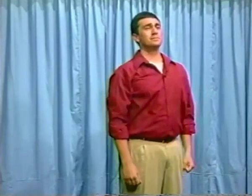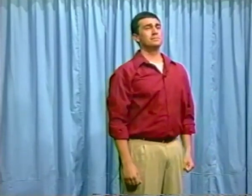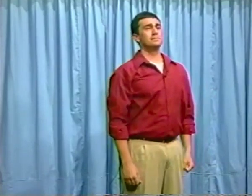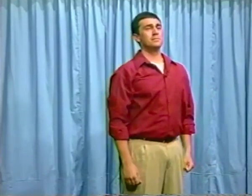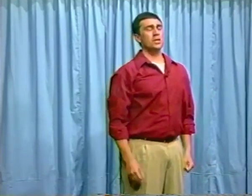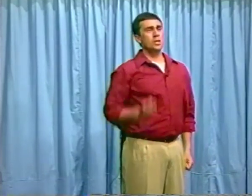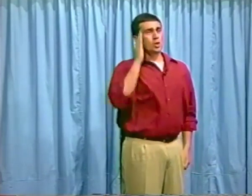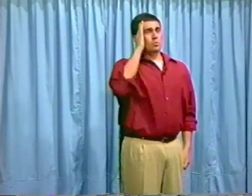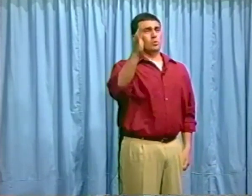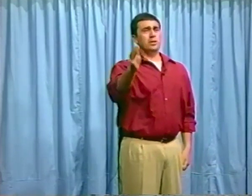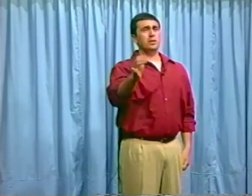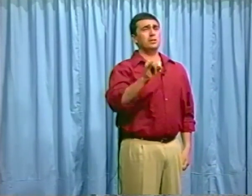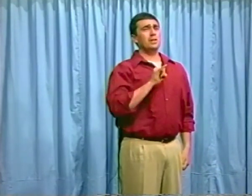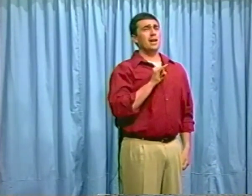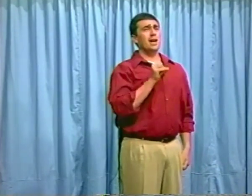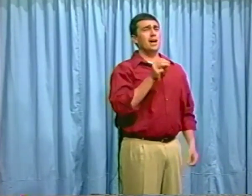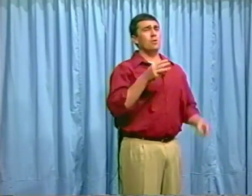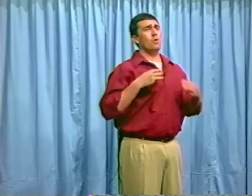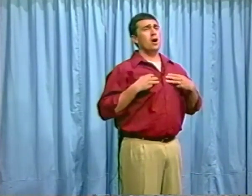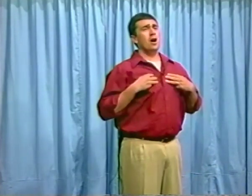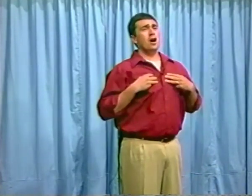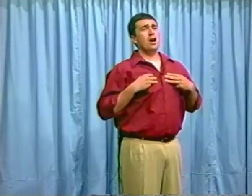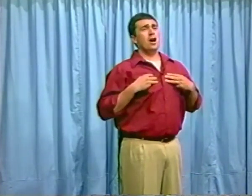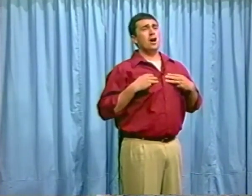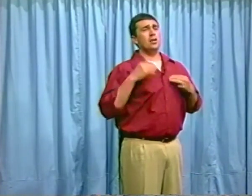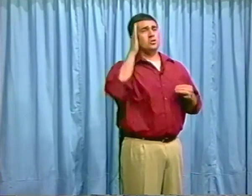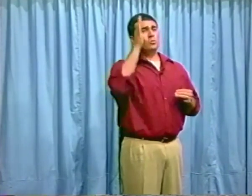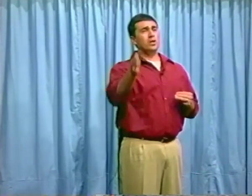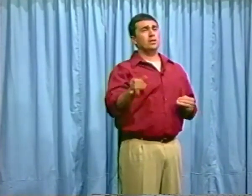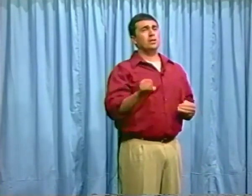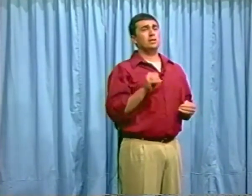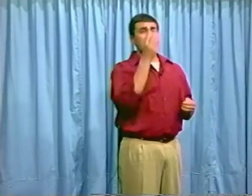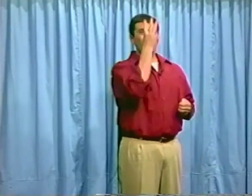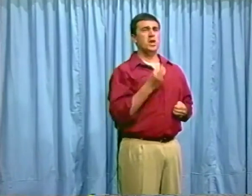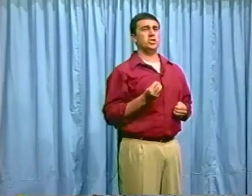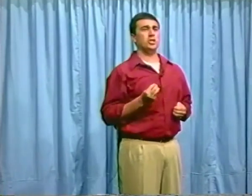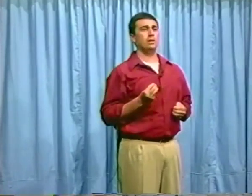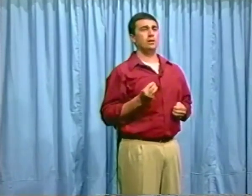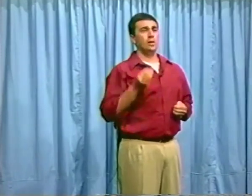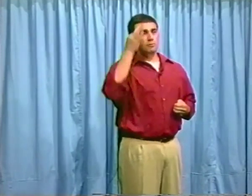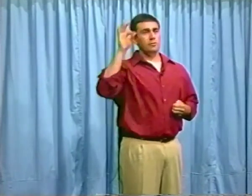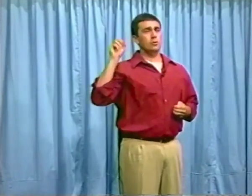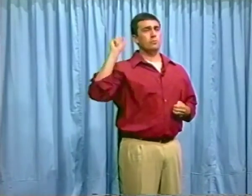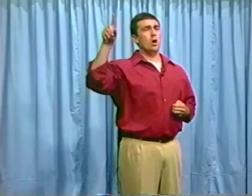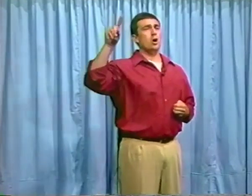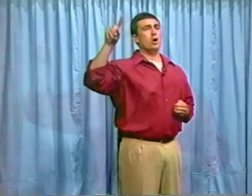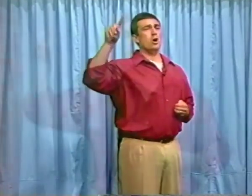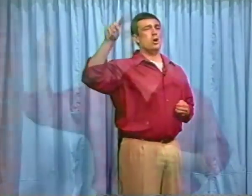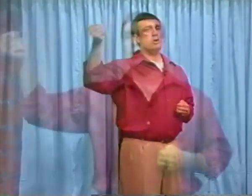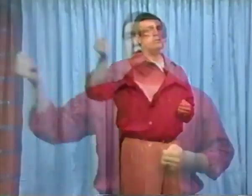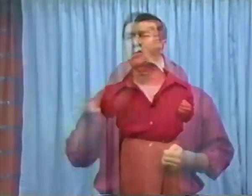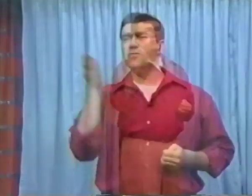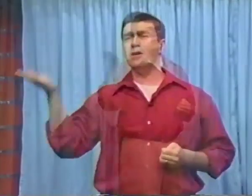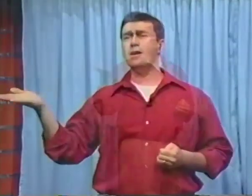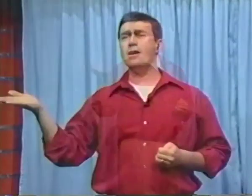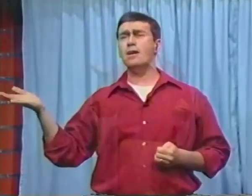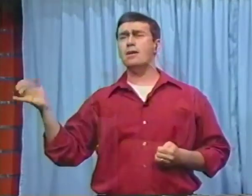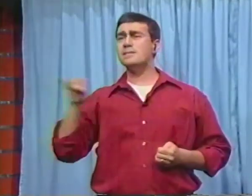Will I want, will I wish for all the things